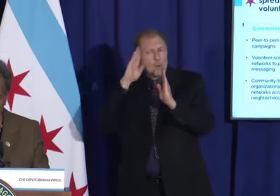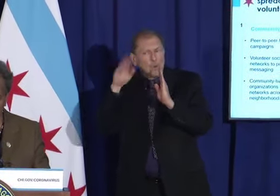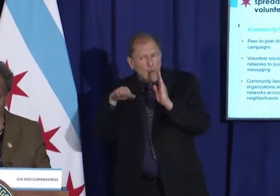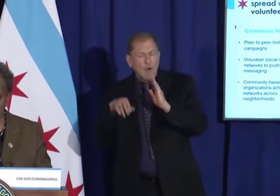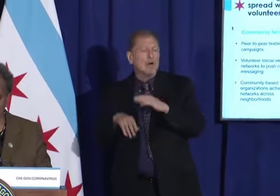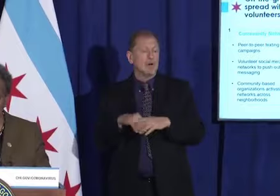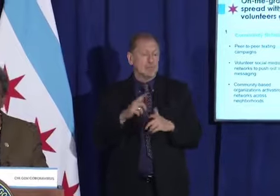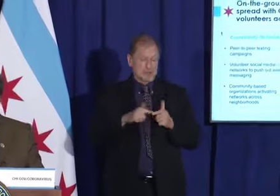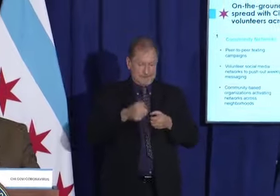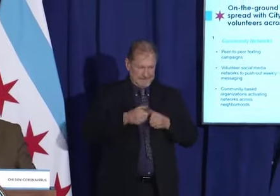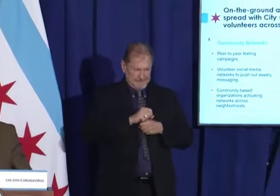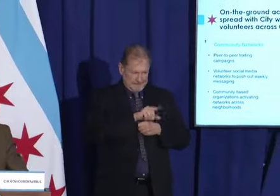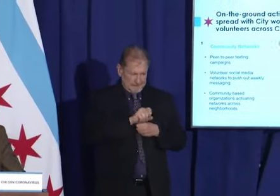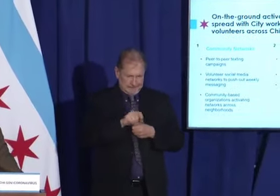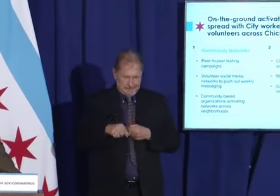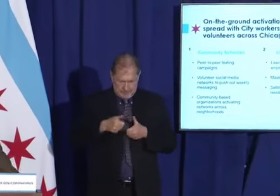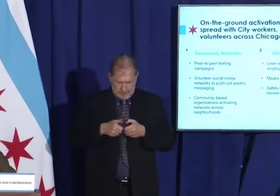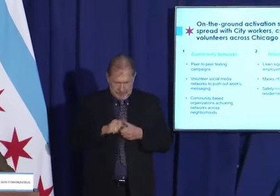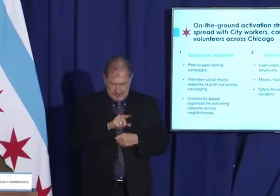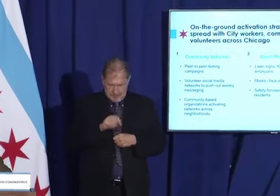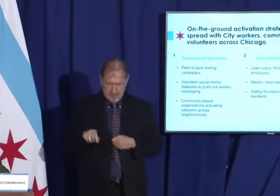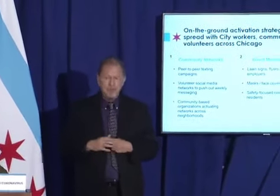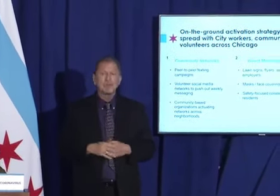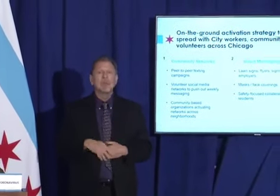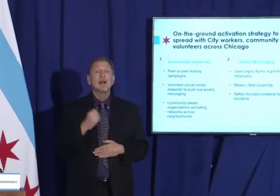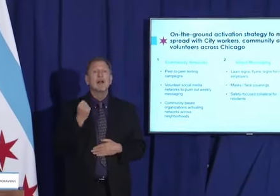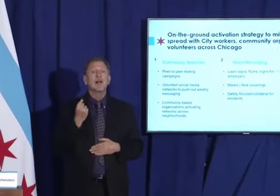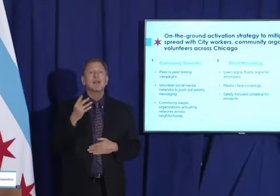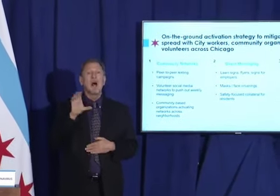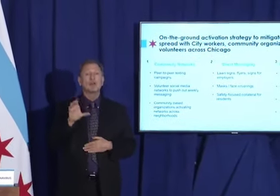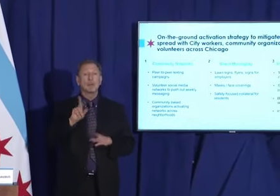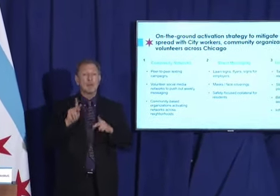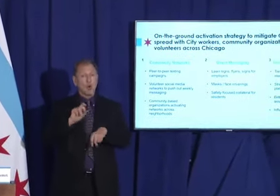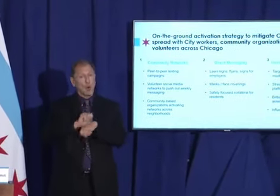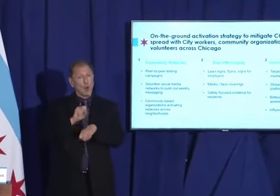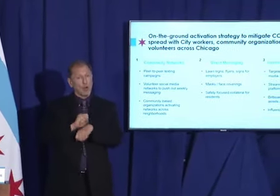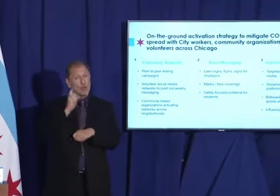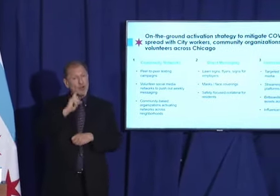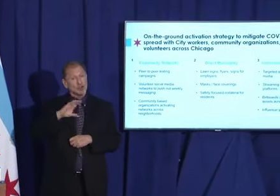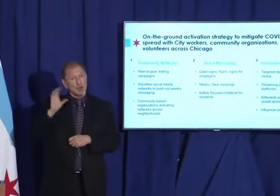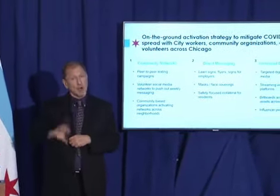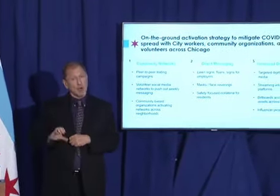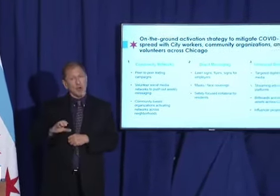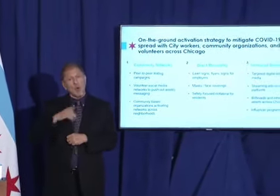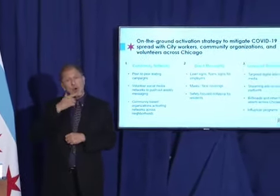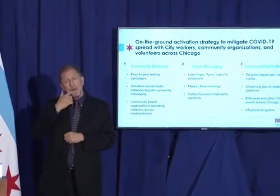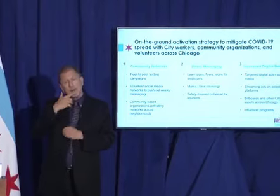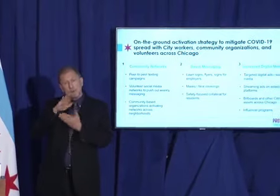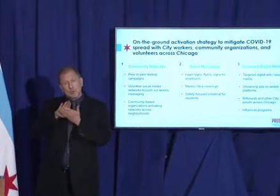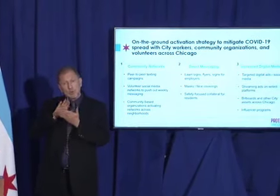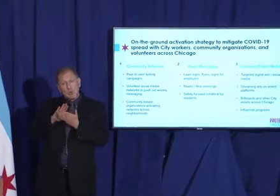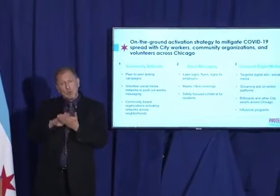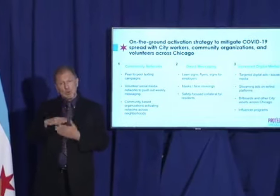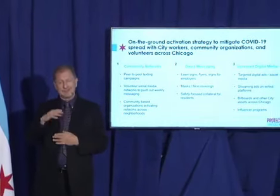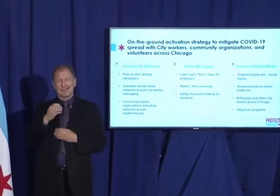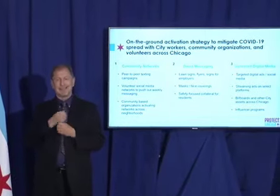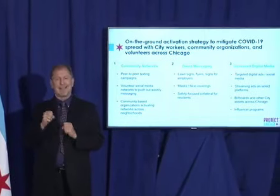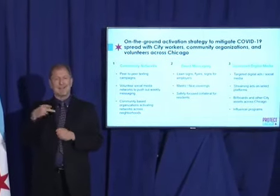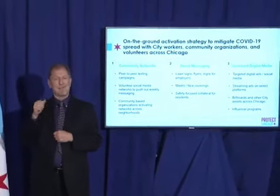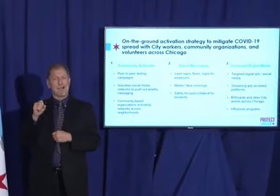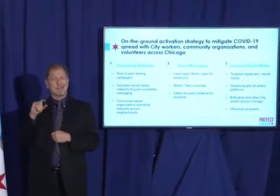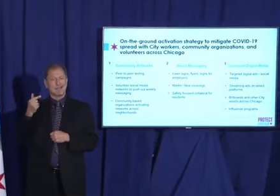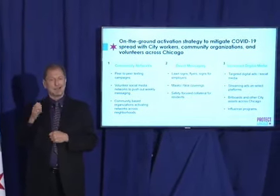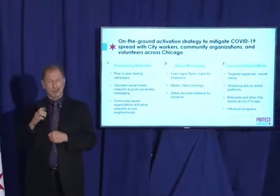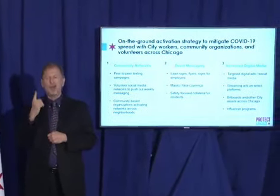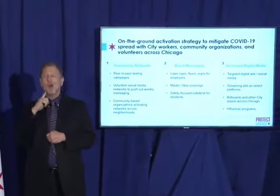1,100 safe passage workers will be passing out helpful information and materials in high-traffic public areas, and they